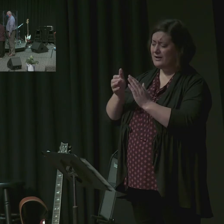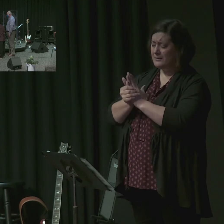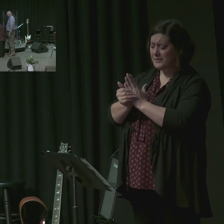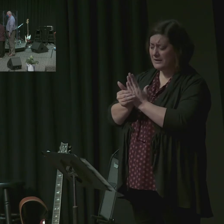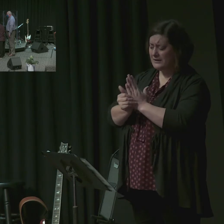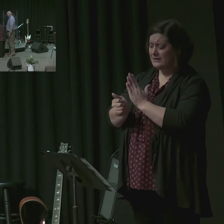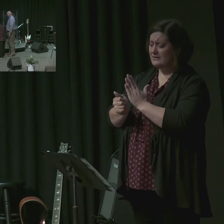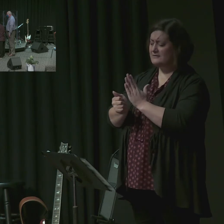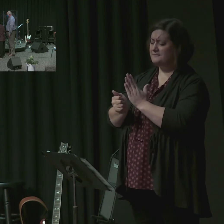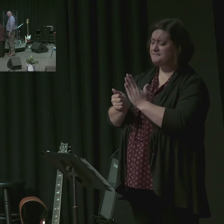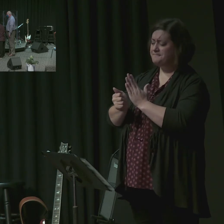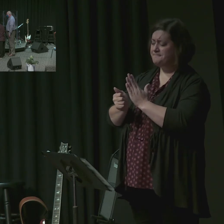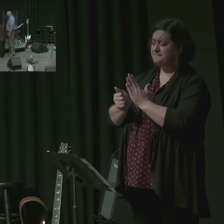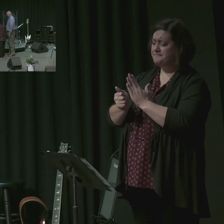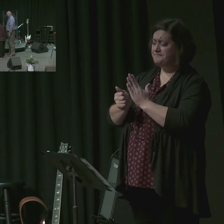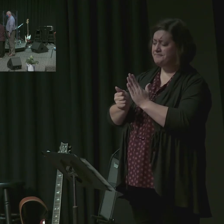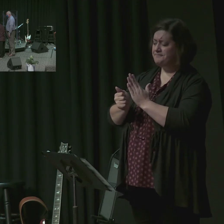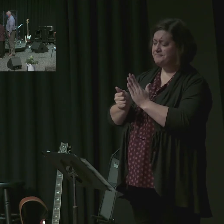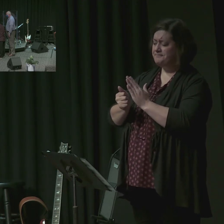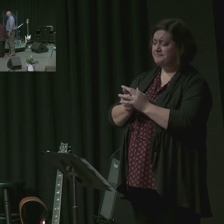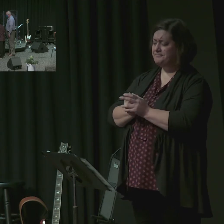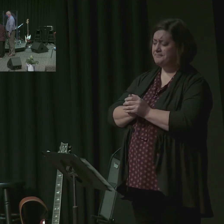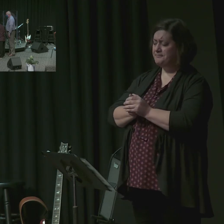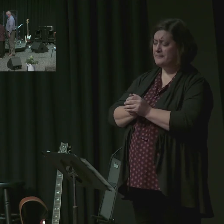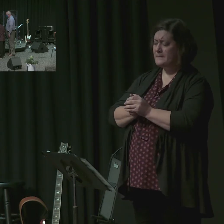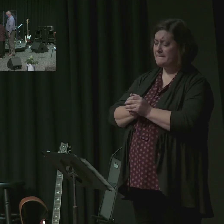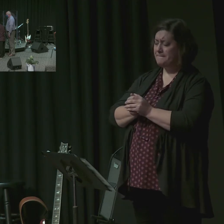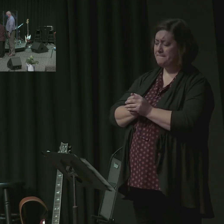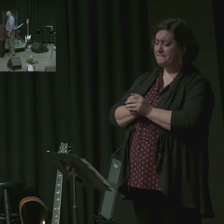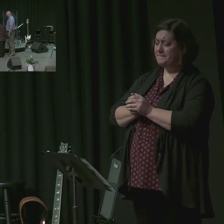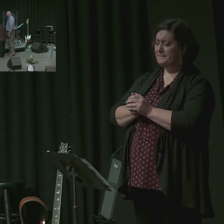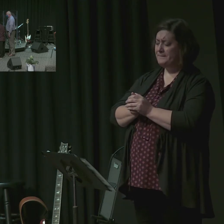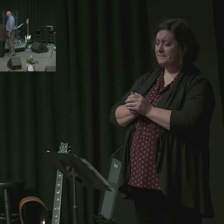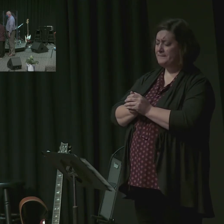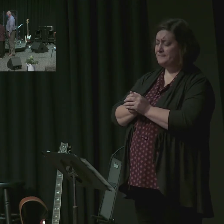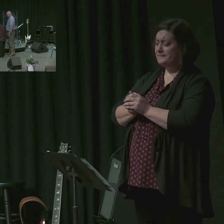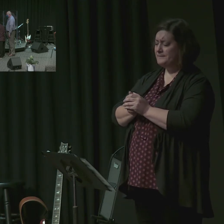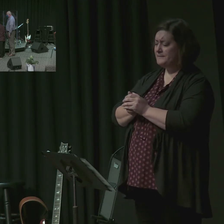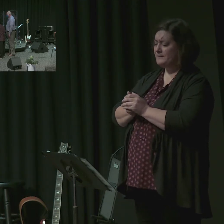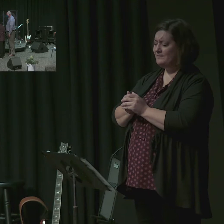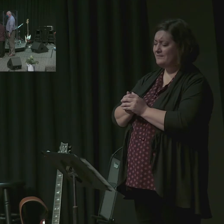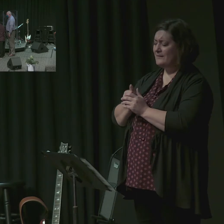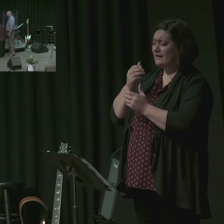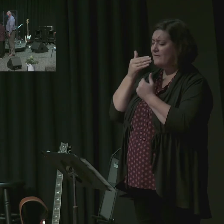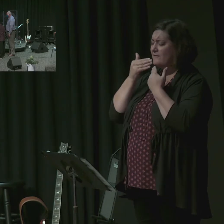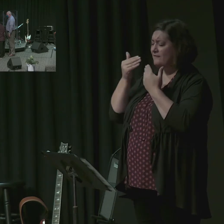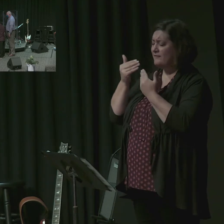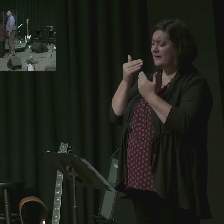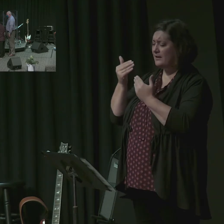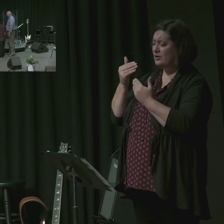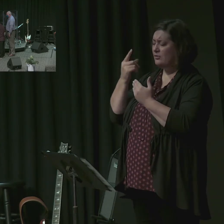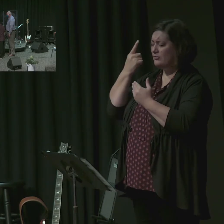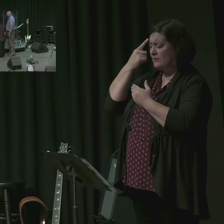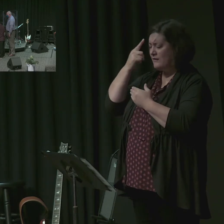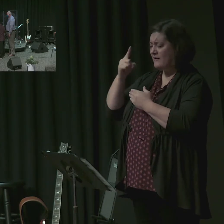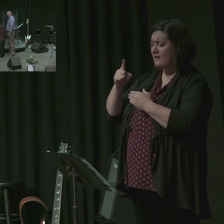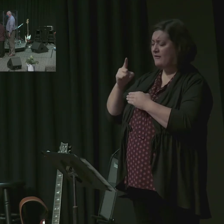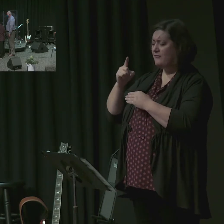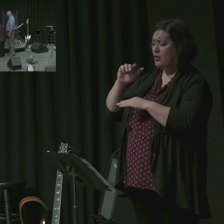abilities. And, Father, so we just thank you at a time like this, when you raise up from